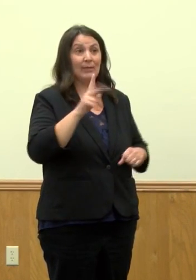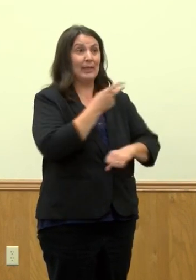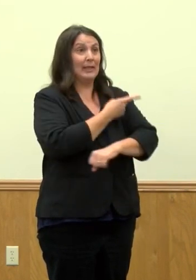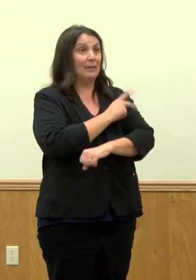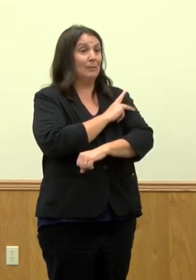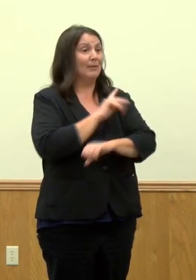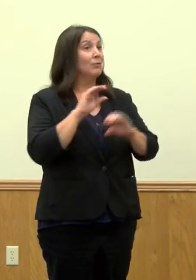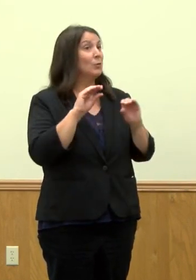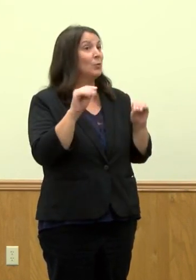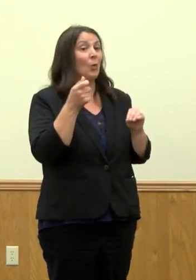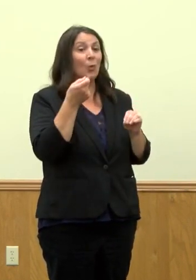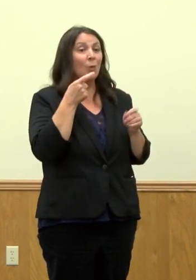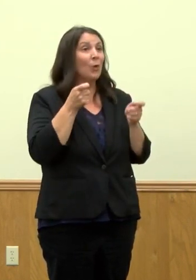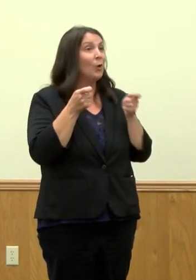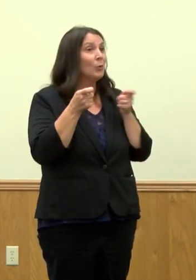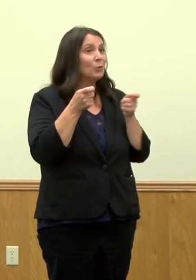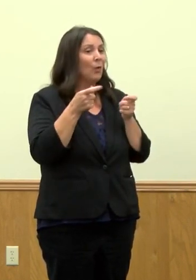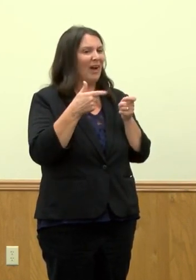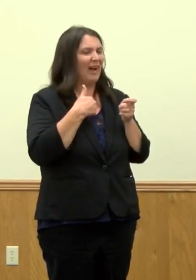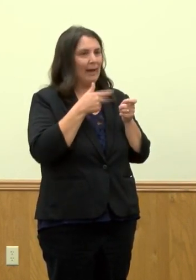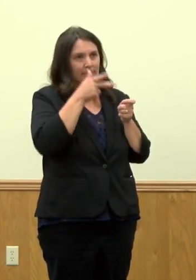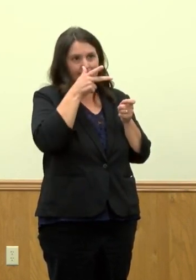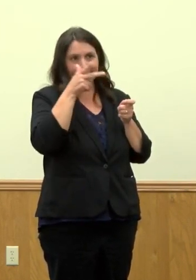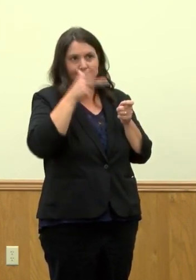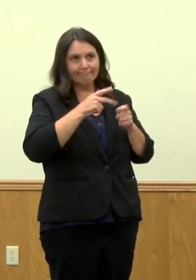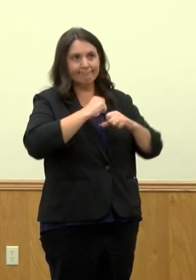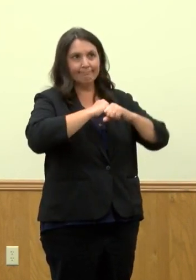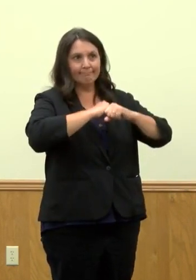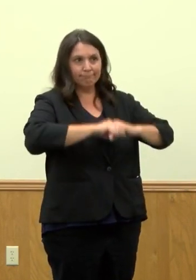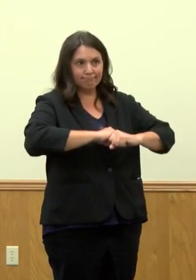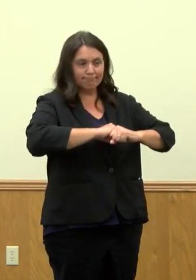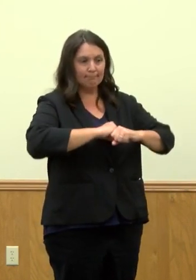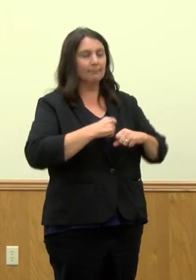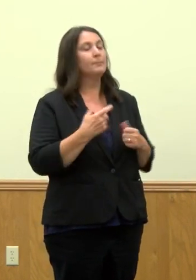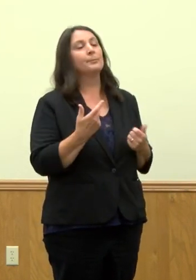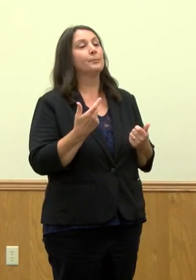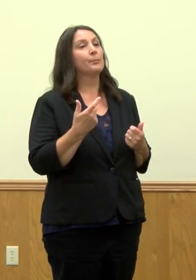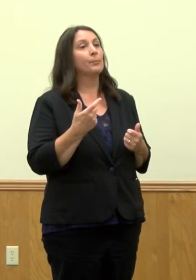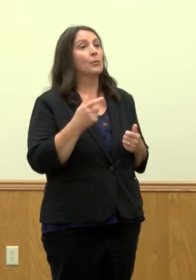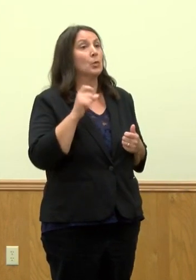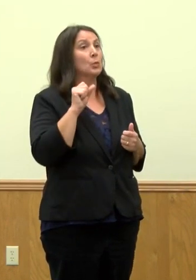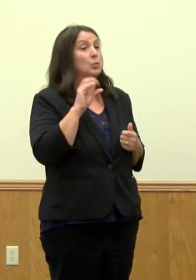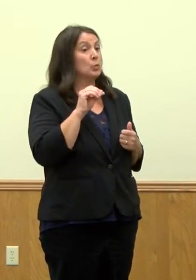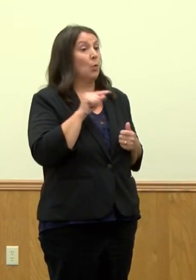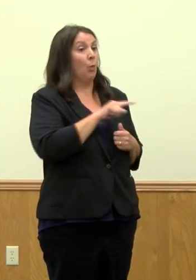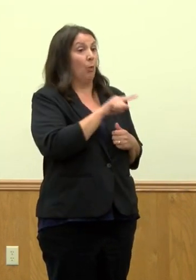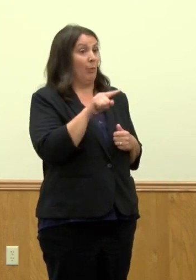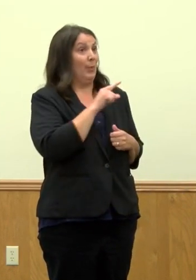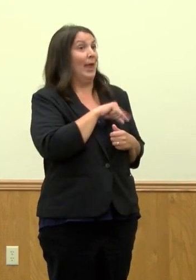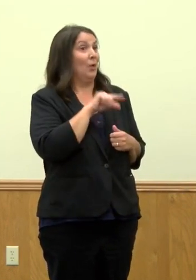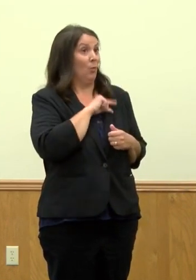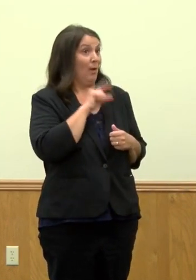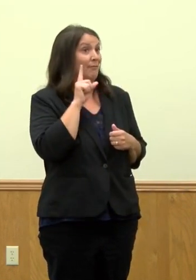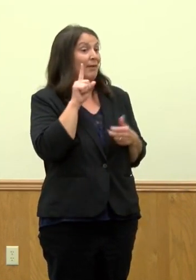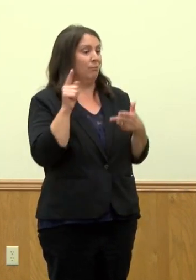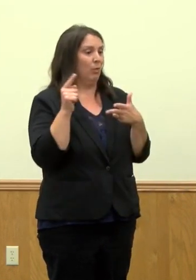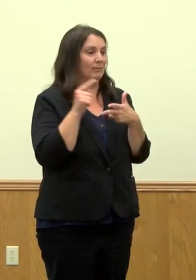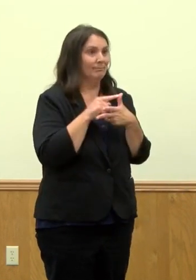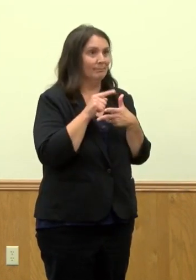have low immune systems with a CD4 count. For that, they could actually get a third dose because their immune